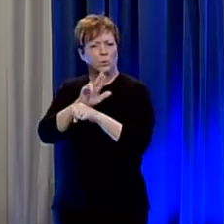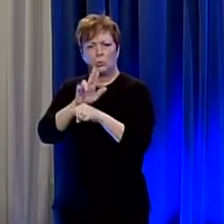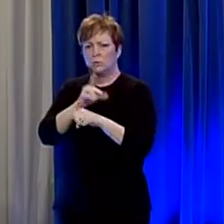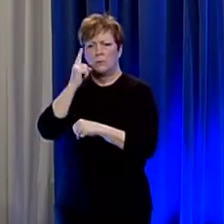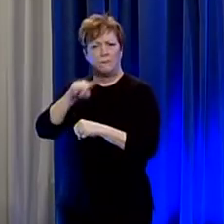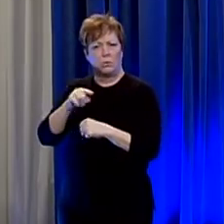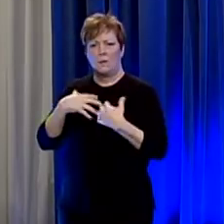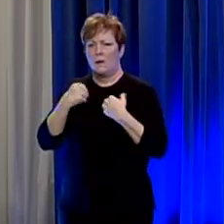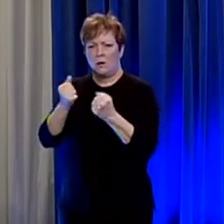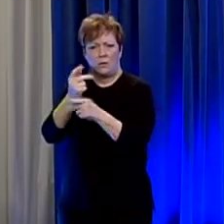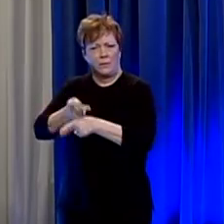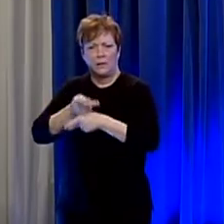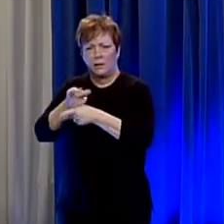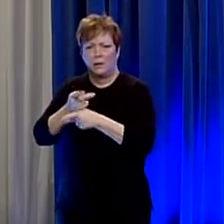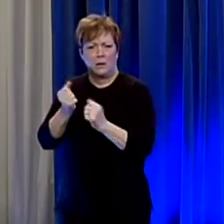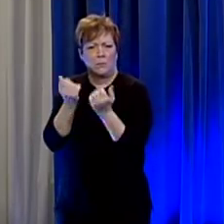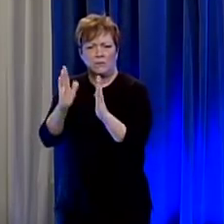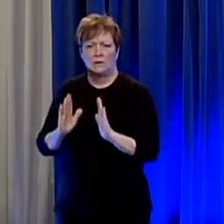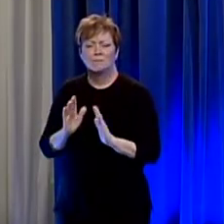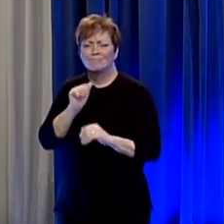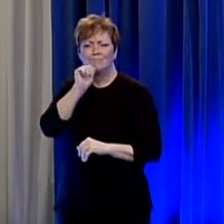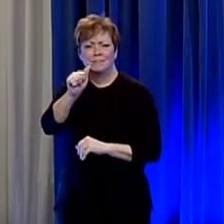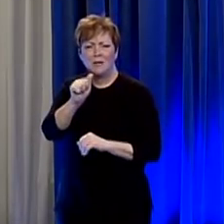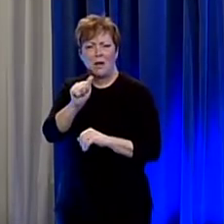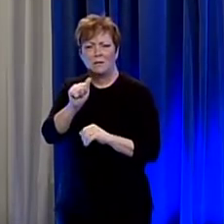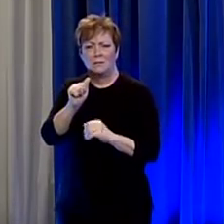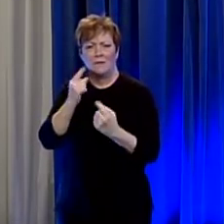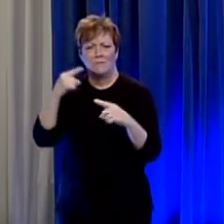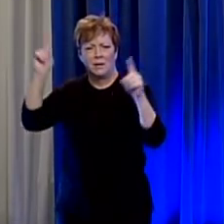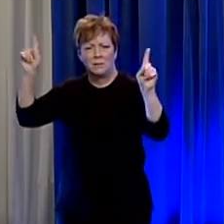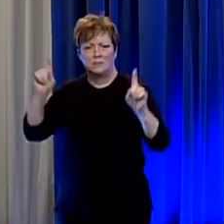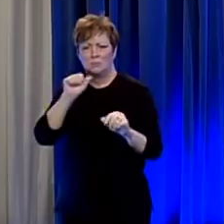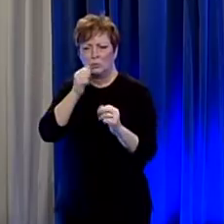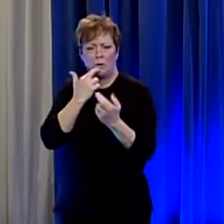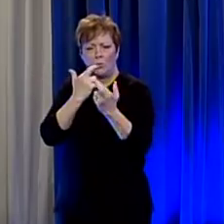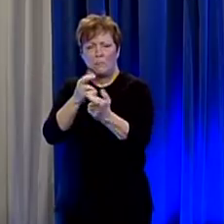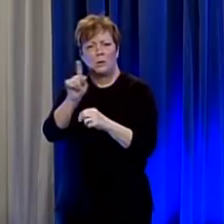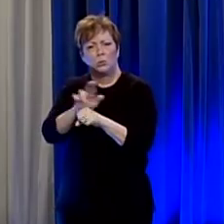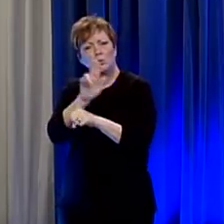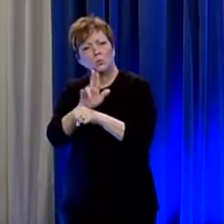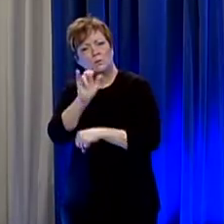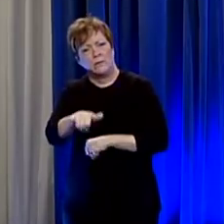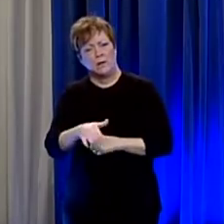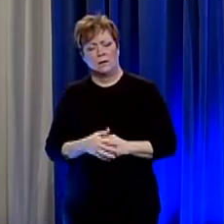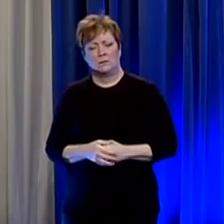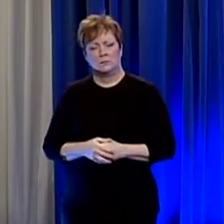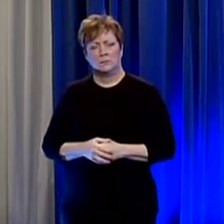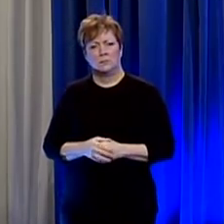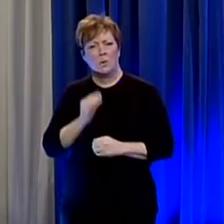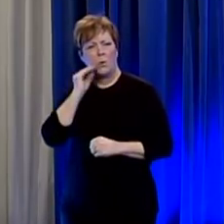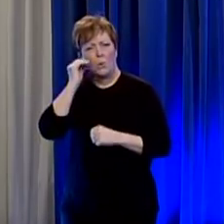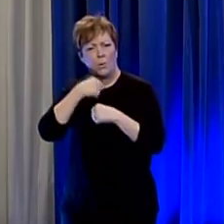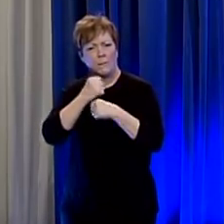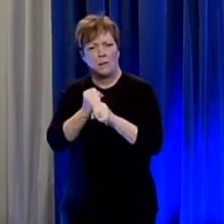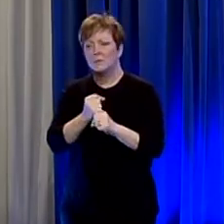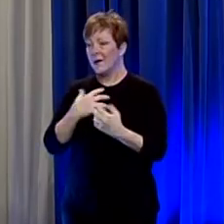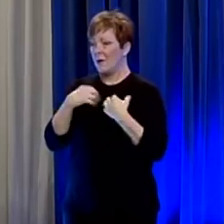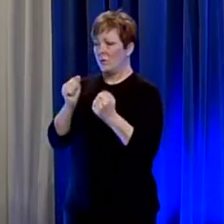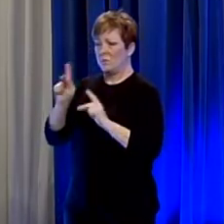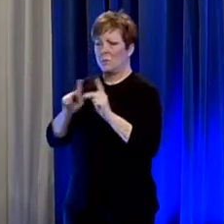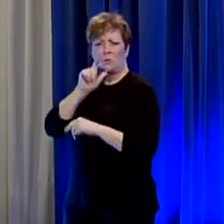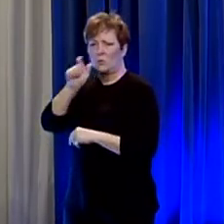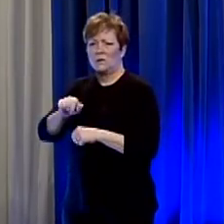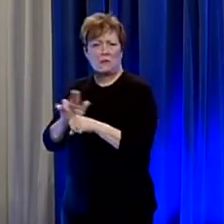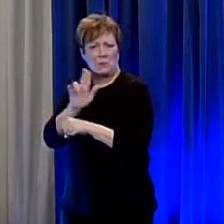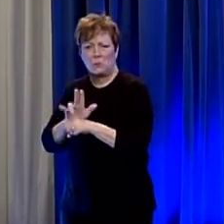providers they are not considered effective and we would not recommend you using those there is also no reason for for healthy people to use those